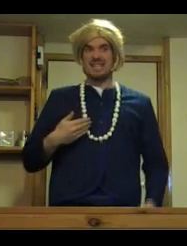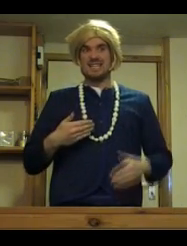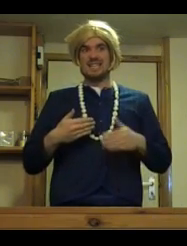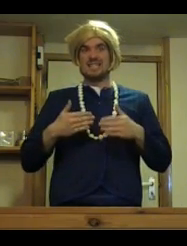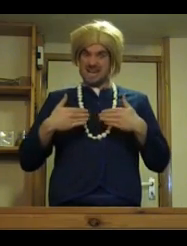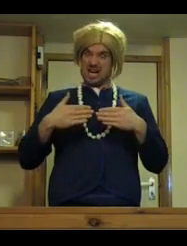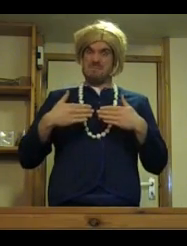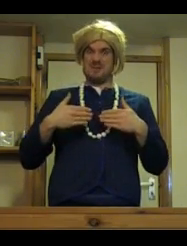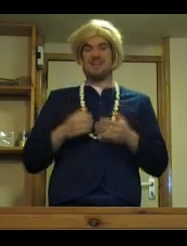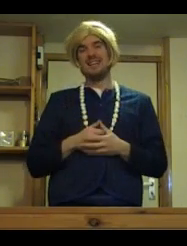cardboard.